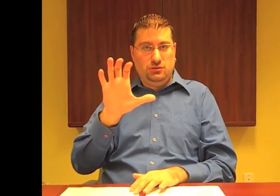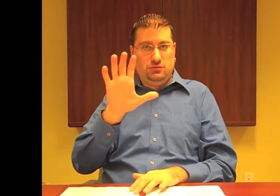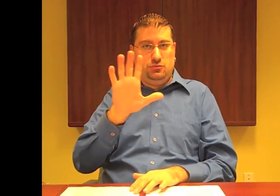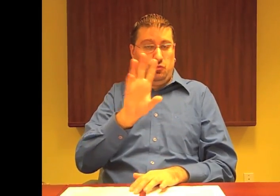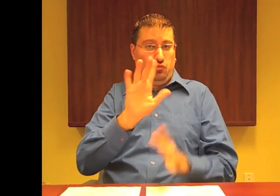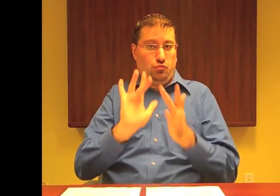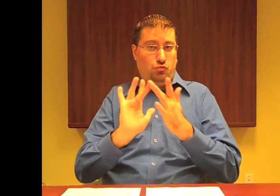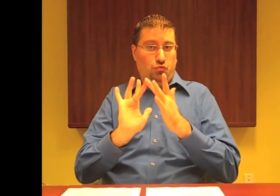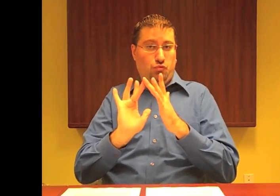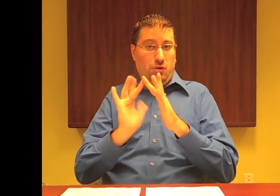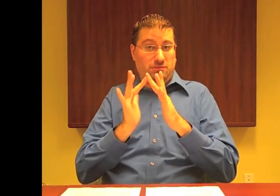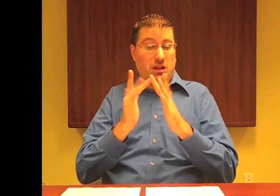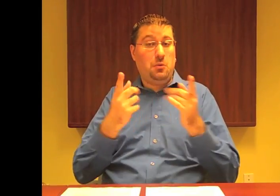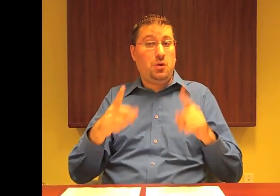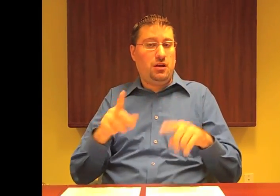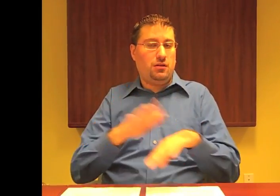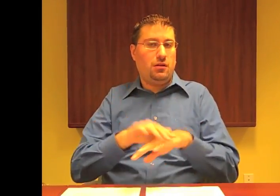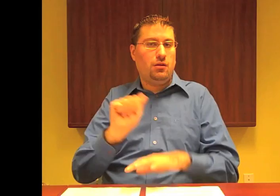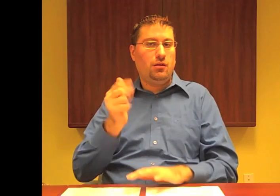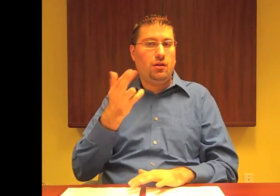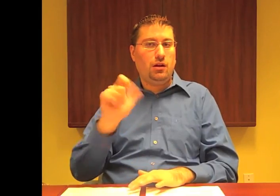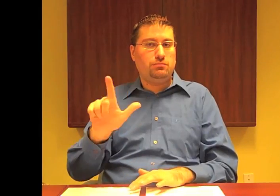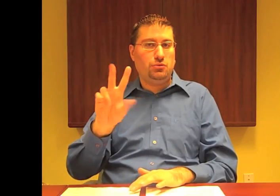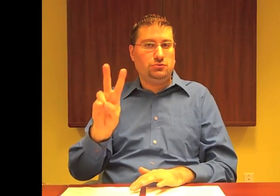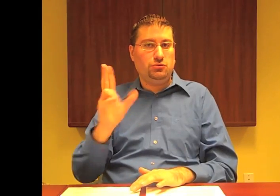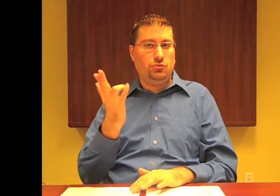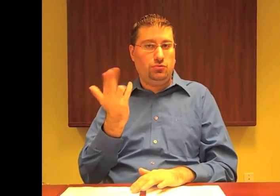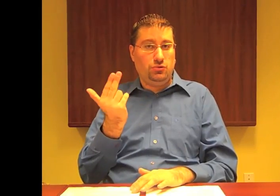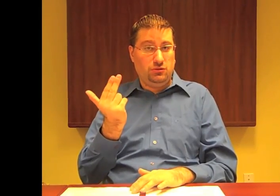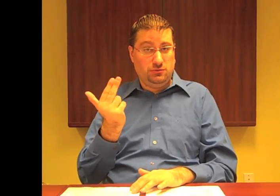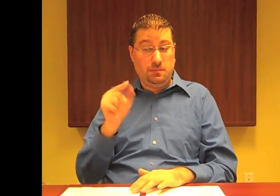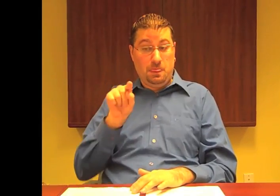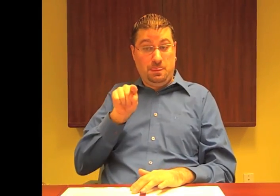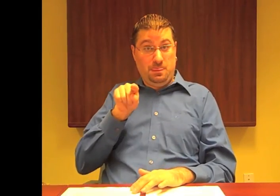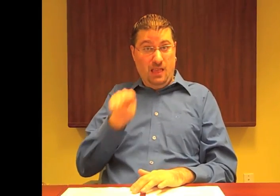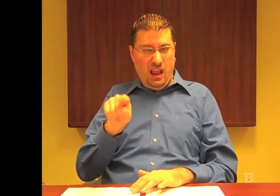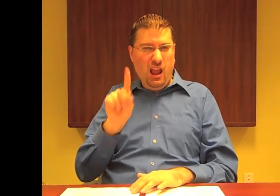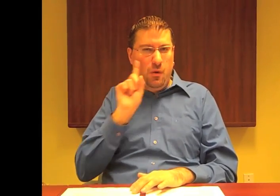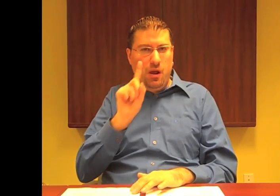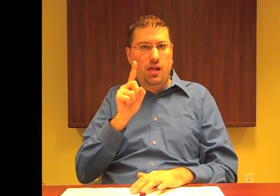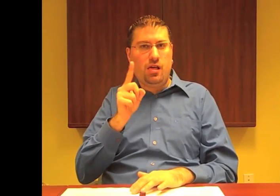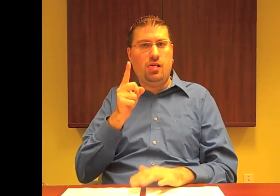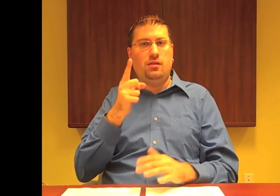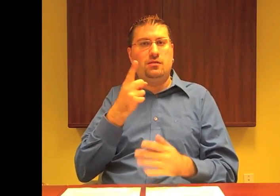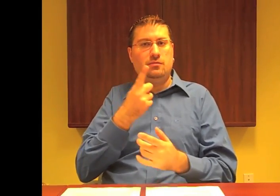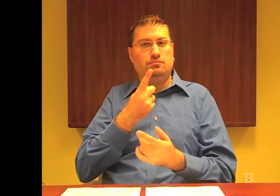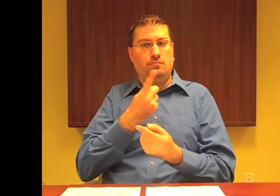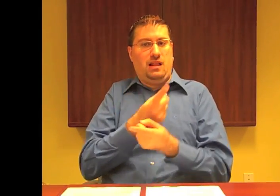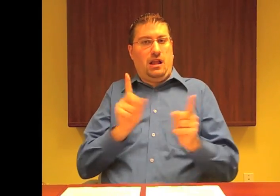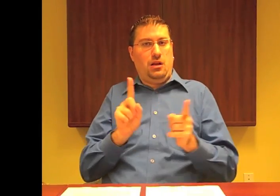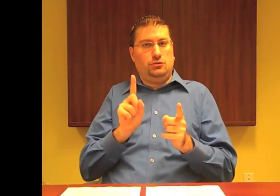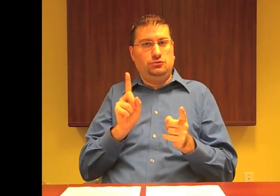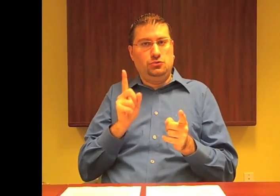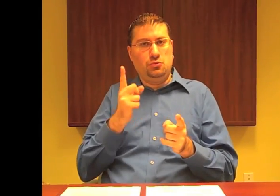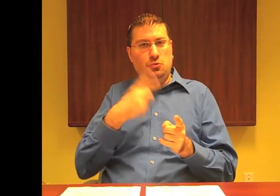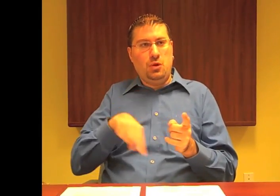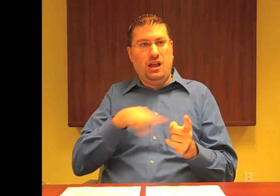published in September 2012. This updated version of the three-year plan will determine if the CRTC